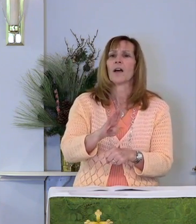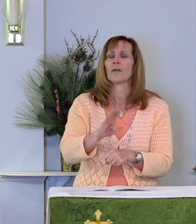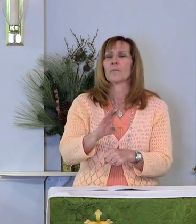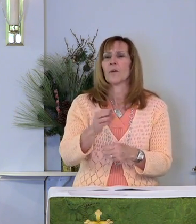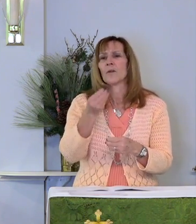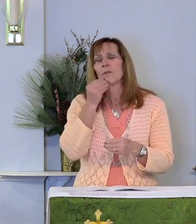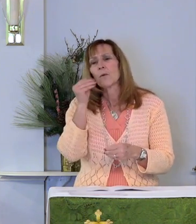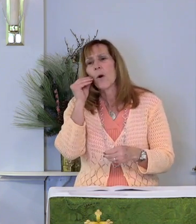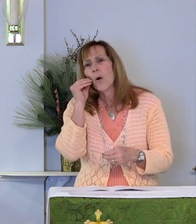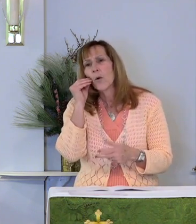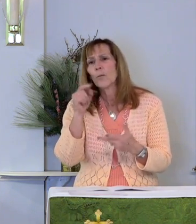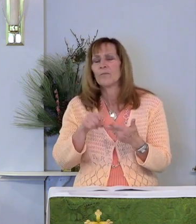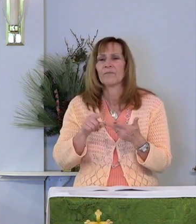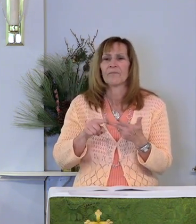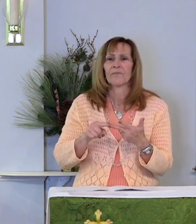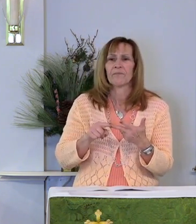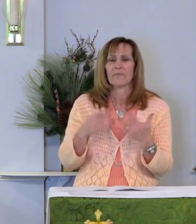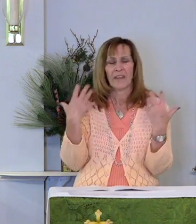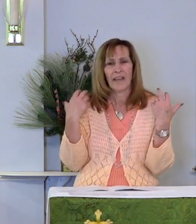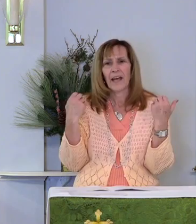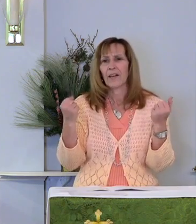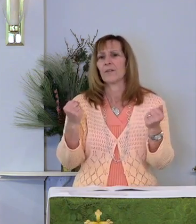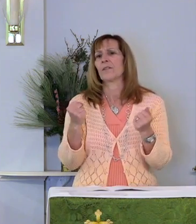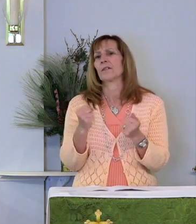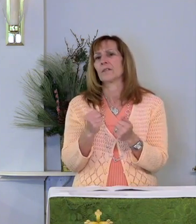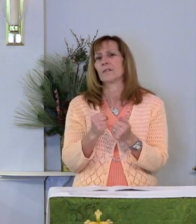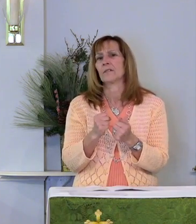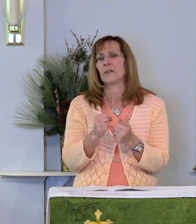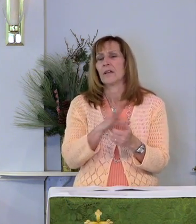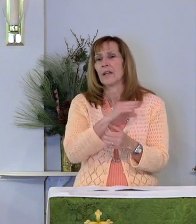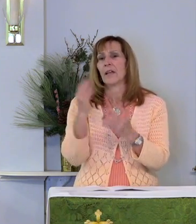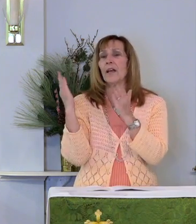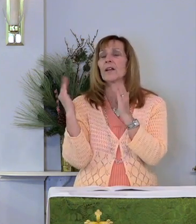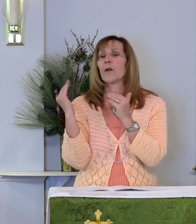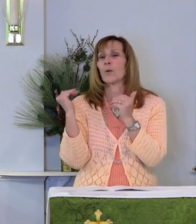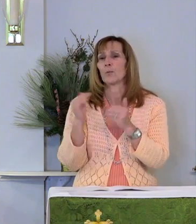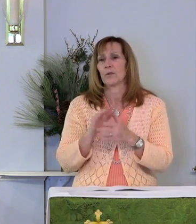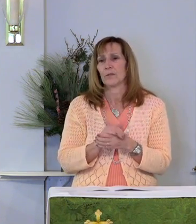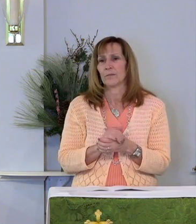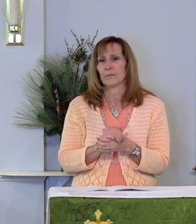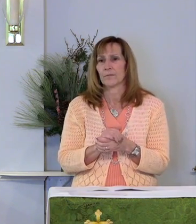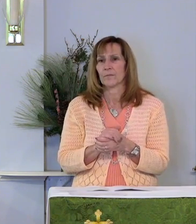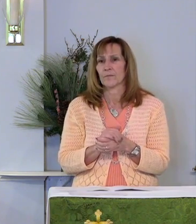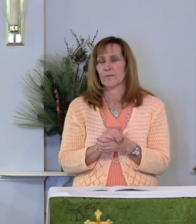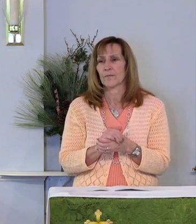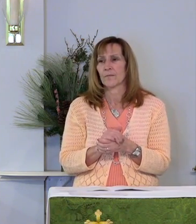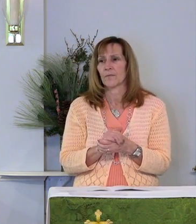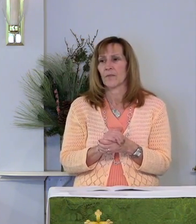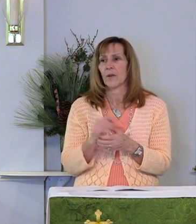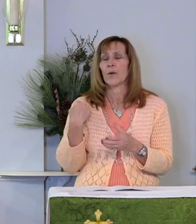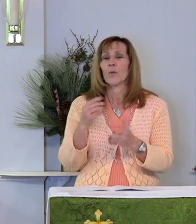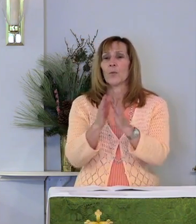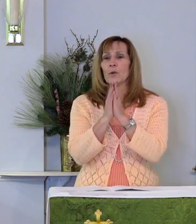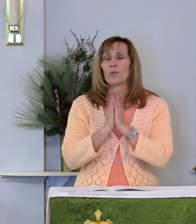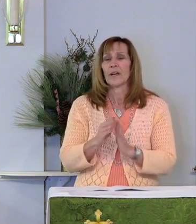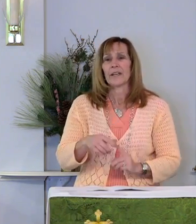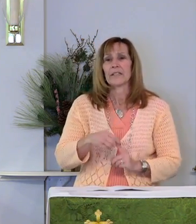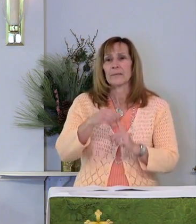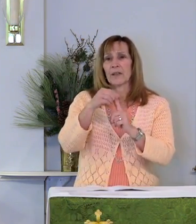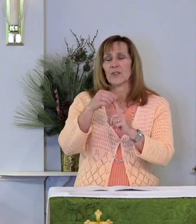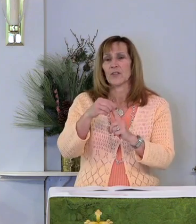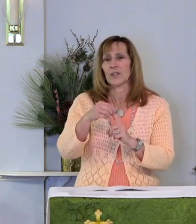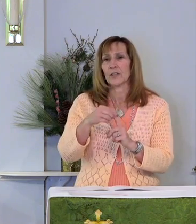homes, health, and hope. We pray especially